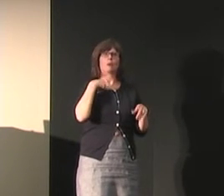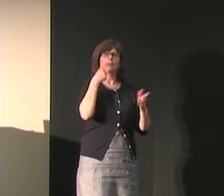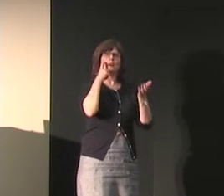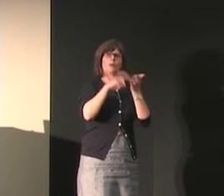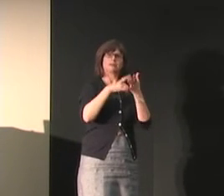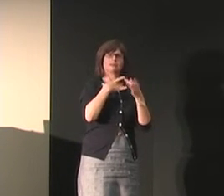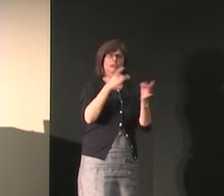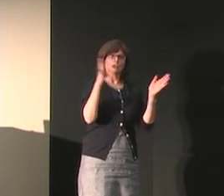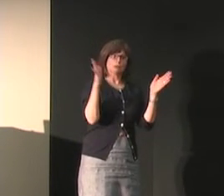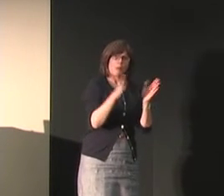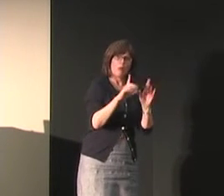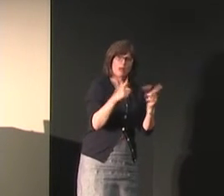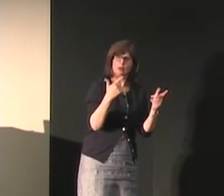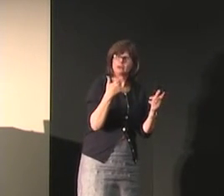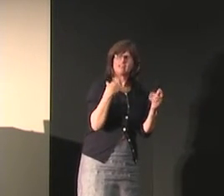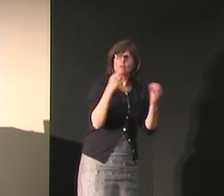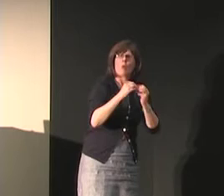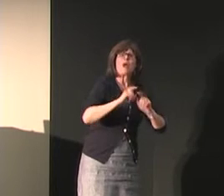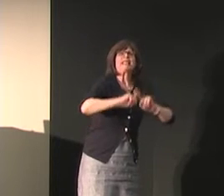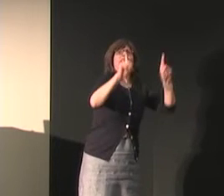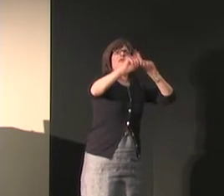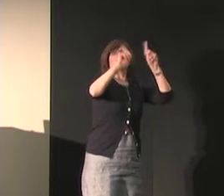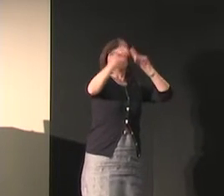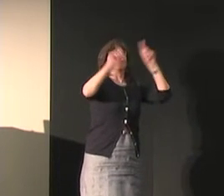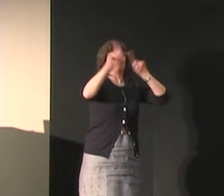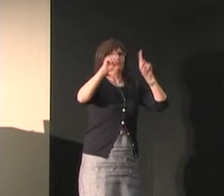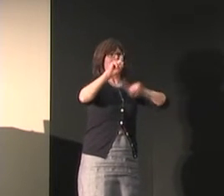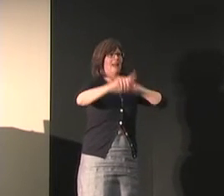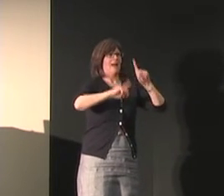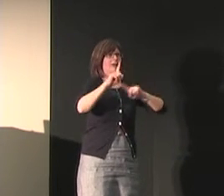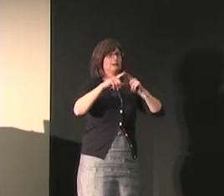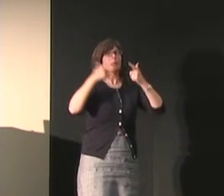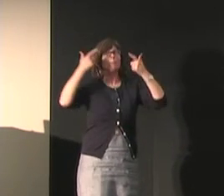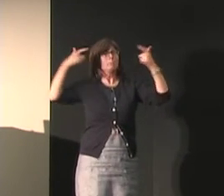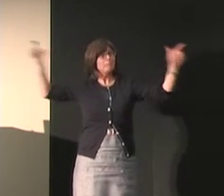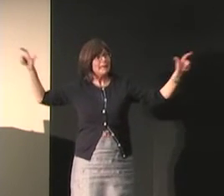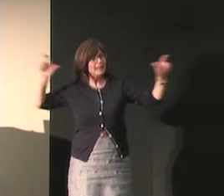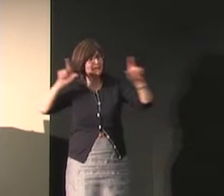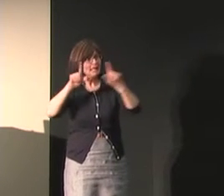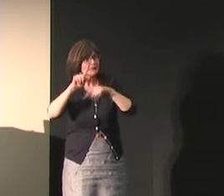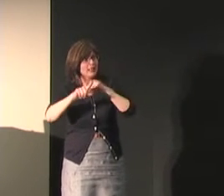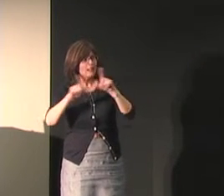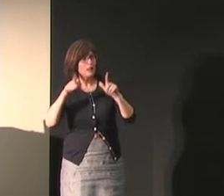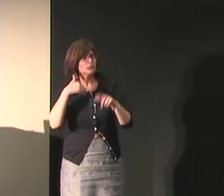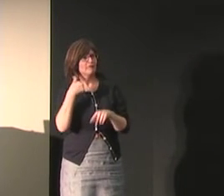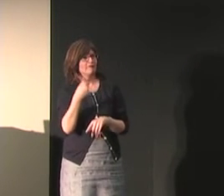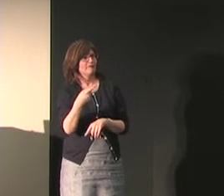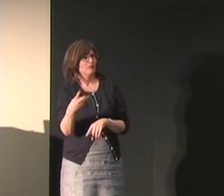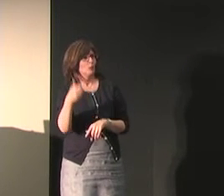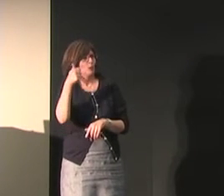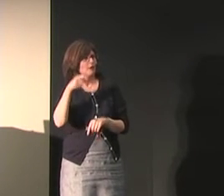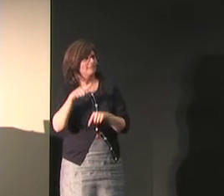same movement different handships so it's interesting to me that in this small sign language they have